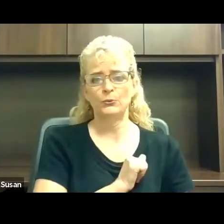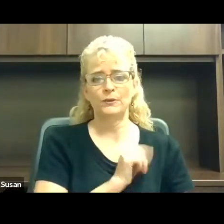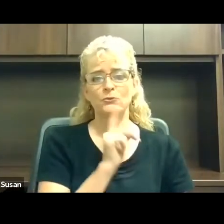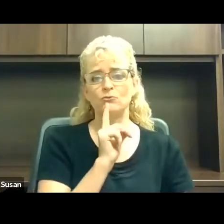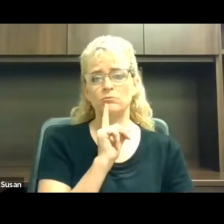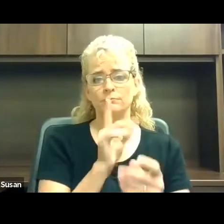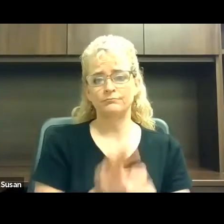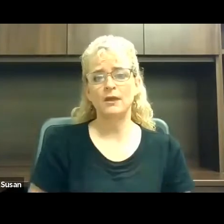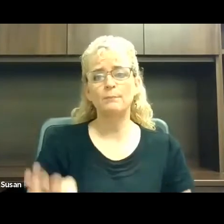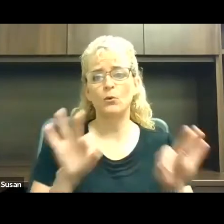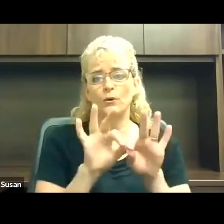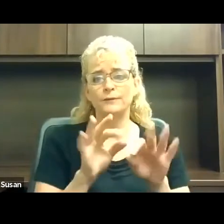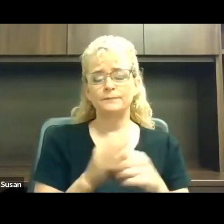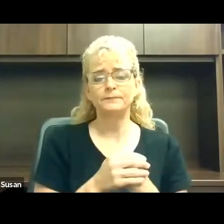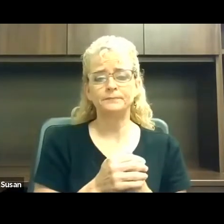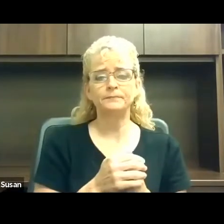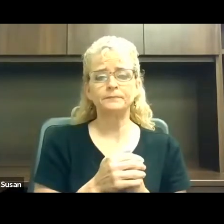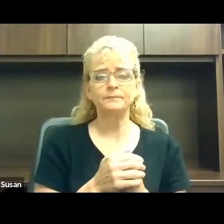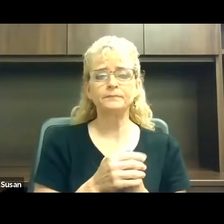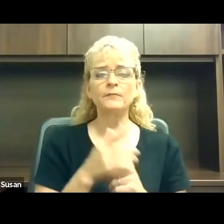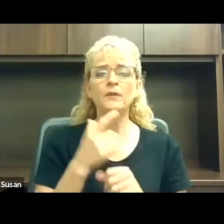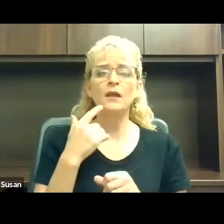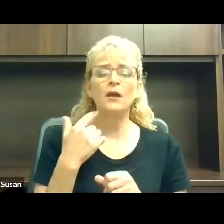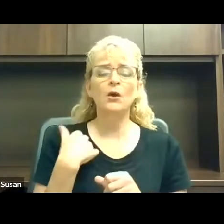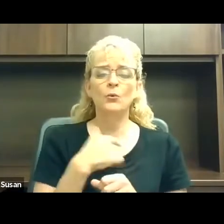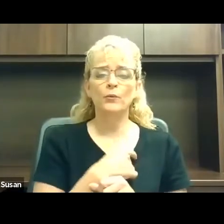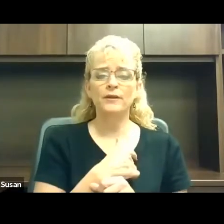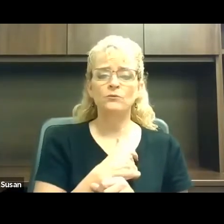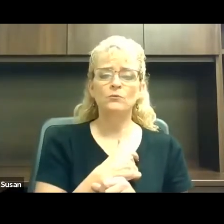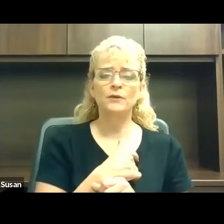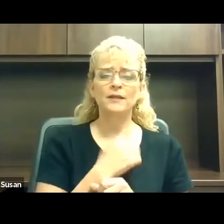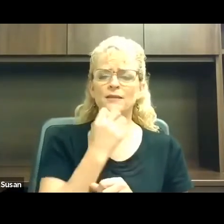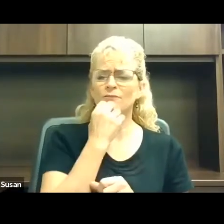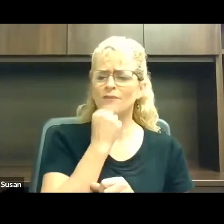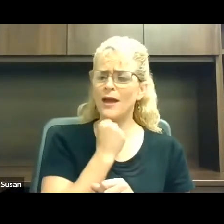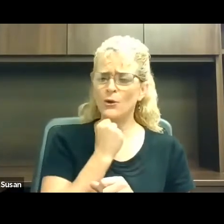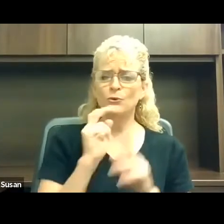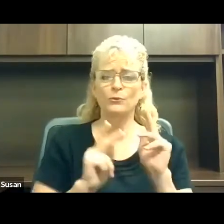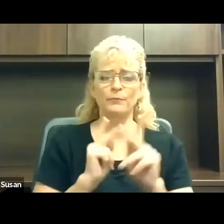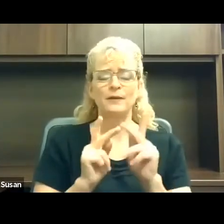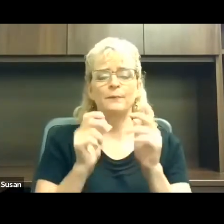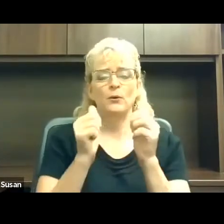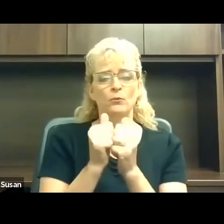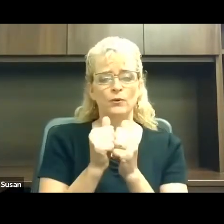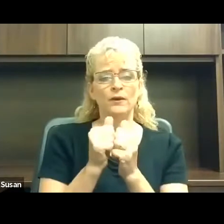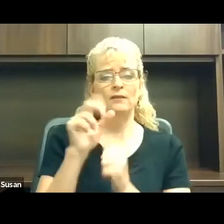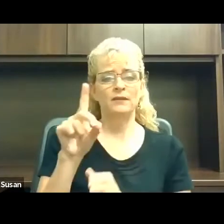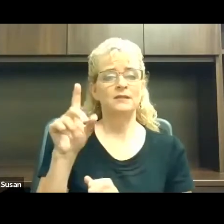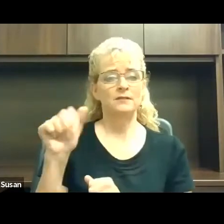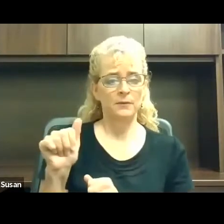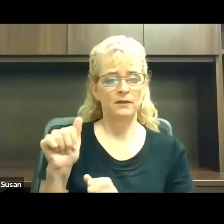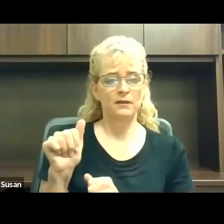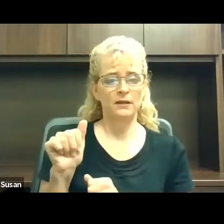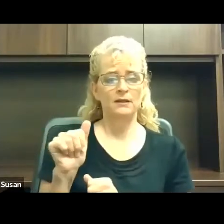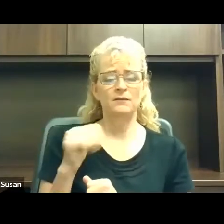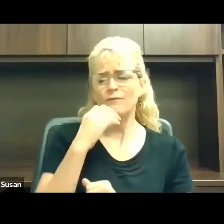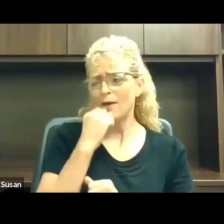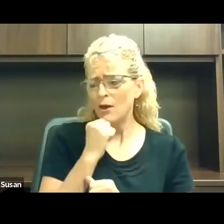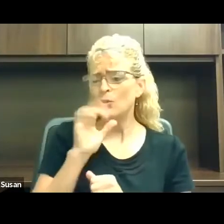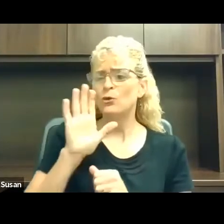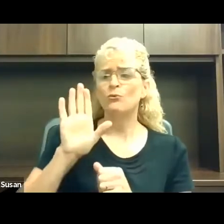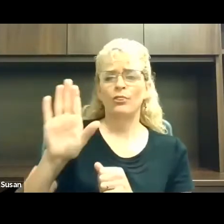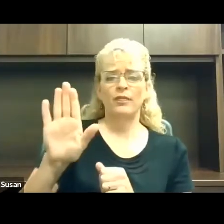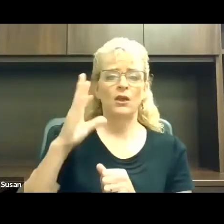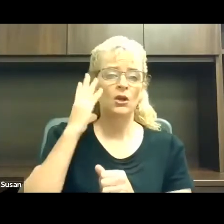when we value people with disabilities, value their experience and